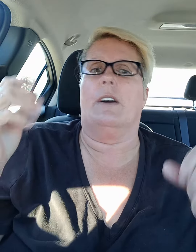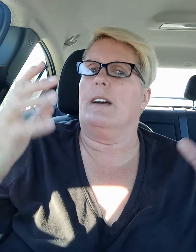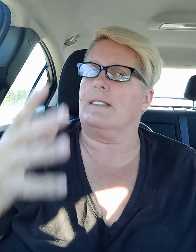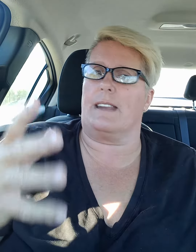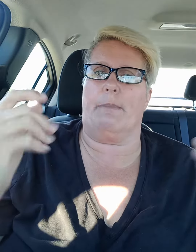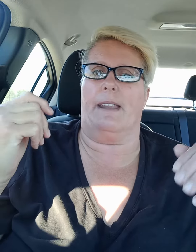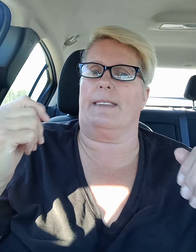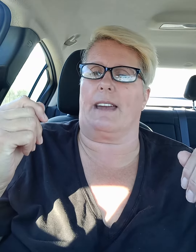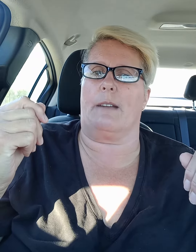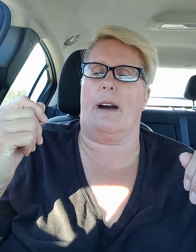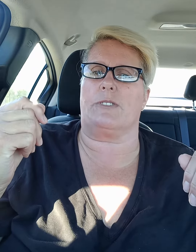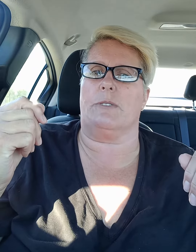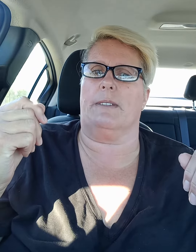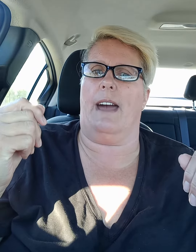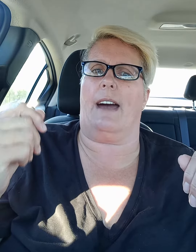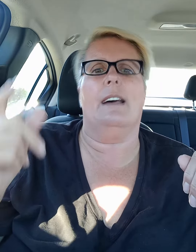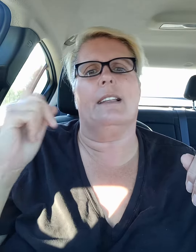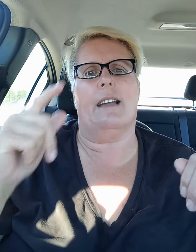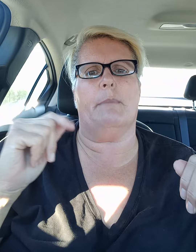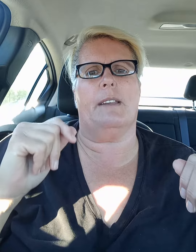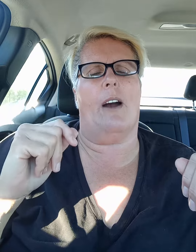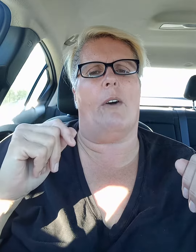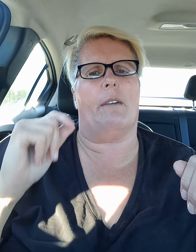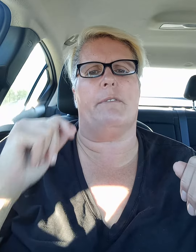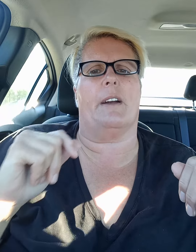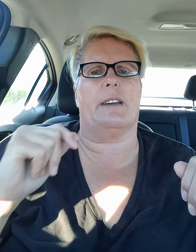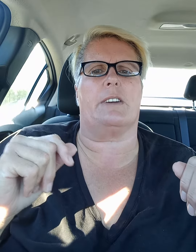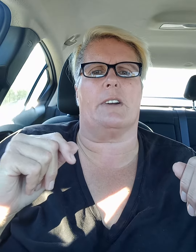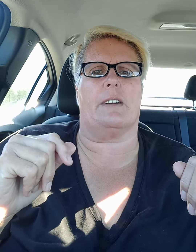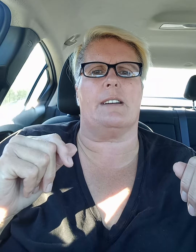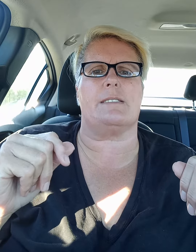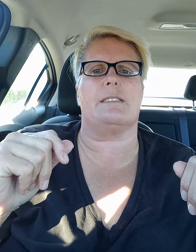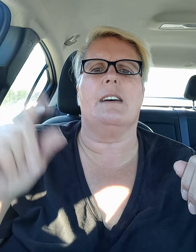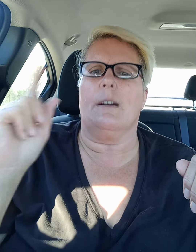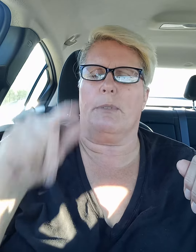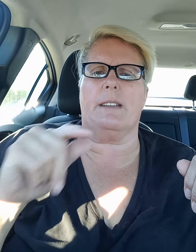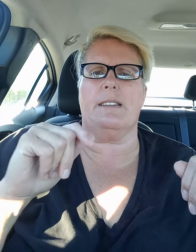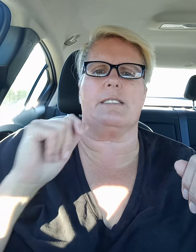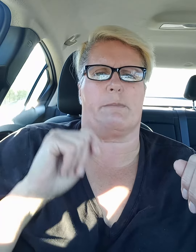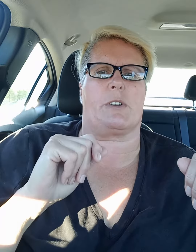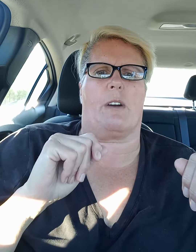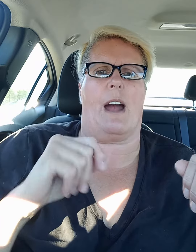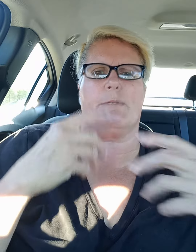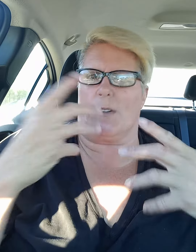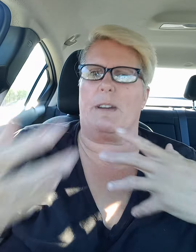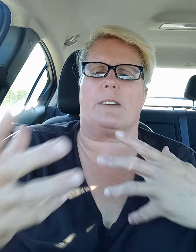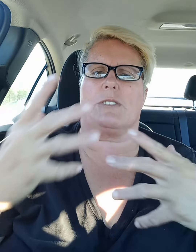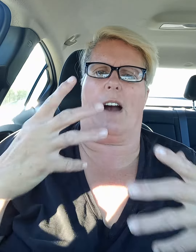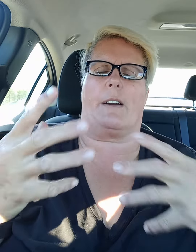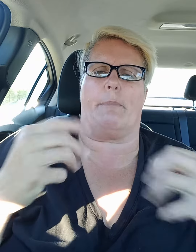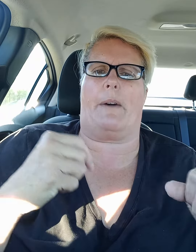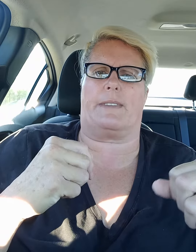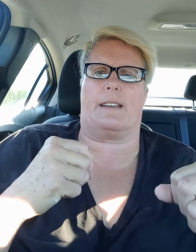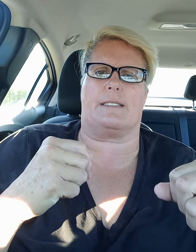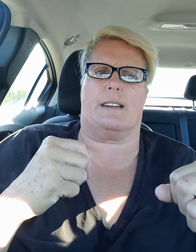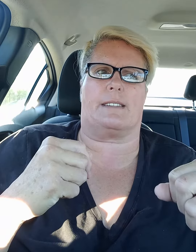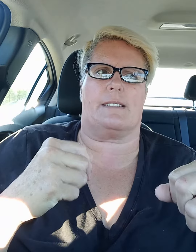is anybody thinking about doing that let me know I'm very curious please subscribe so we can talk about things like this